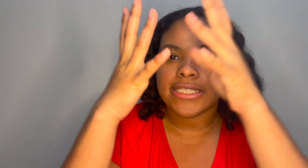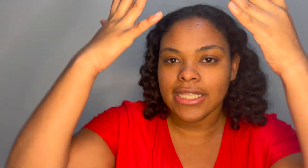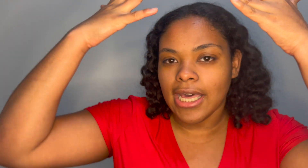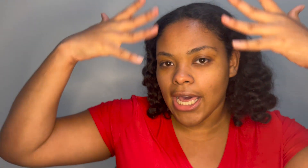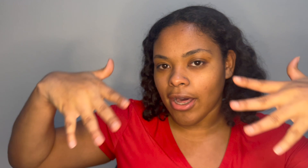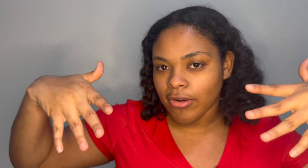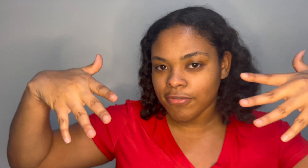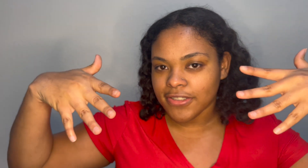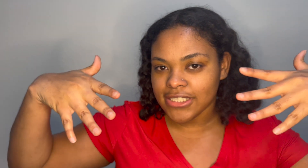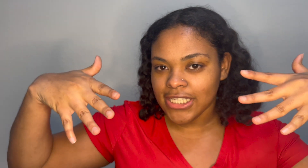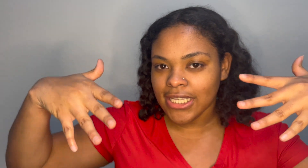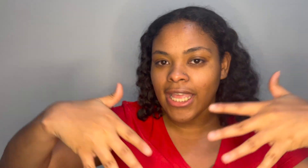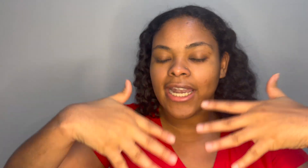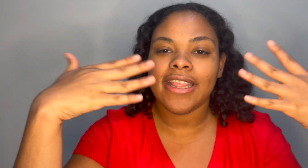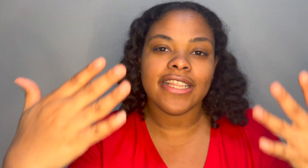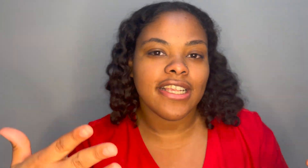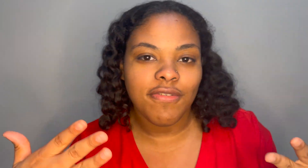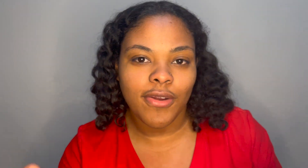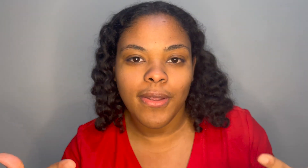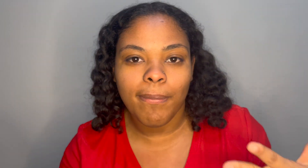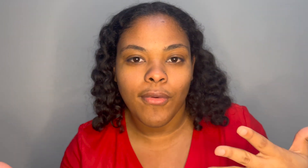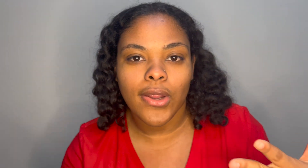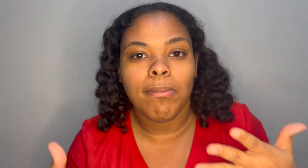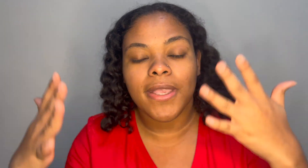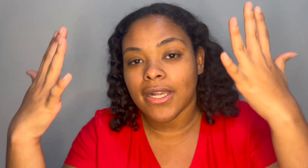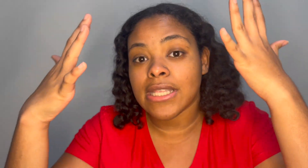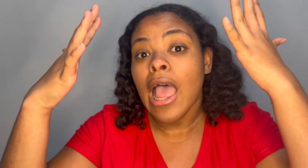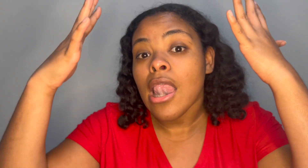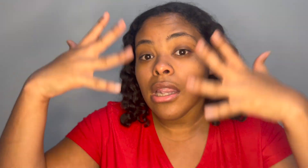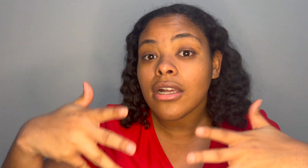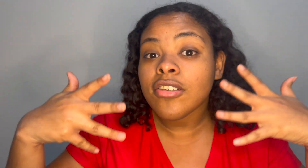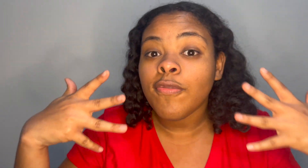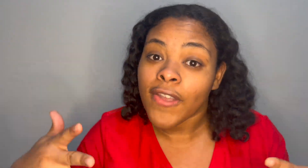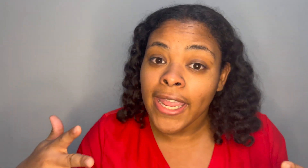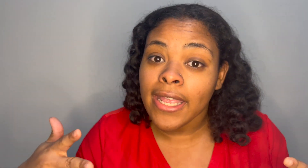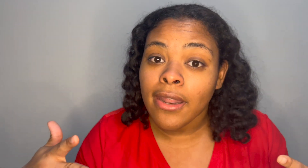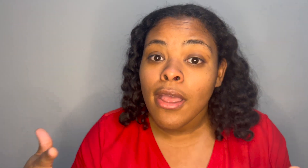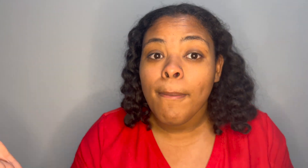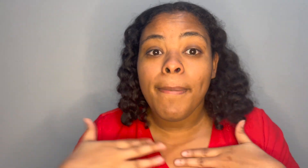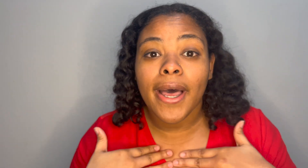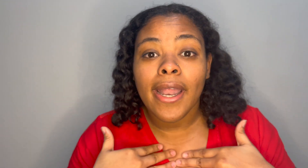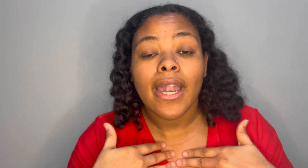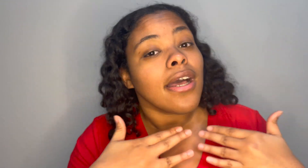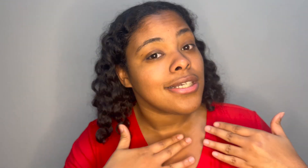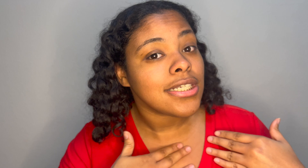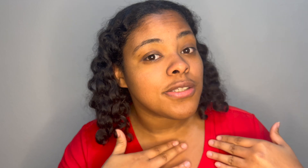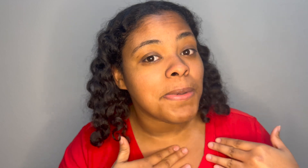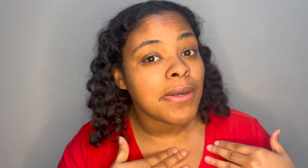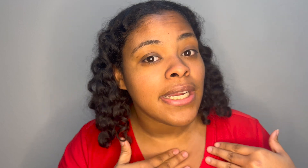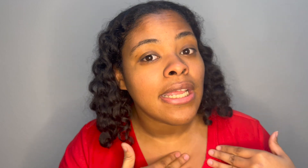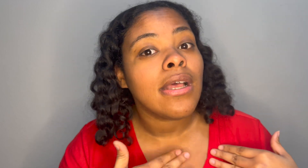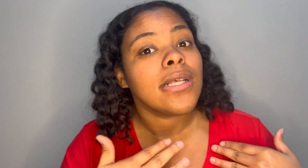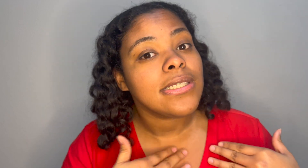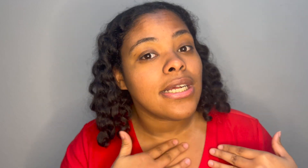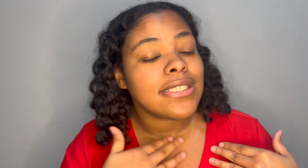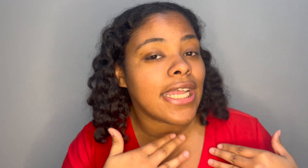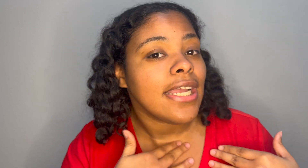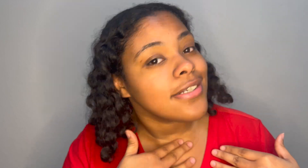the outer physique and i think that's very important because looks fade but a good spirit is gonna stay a good